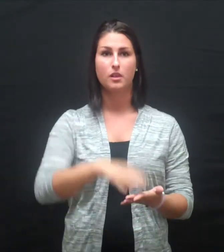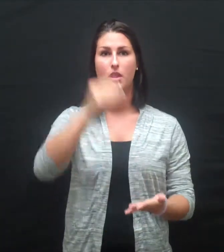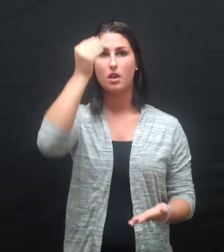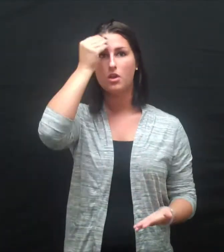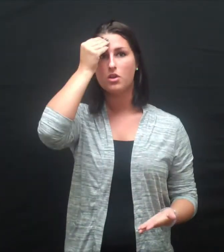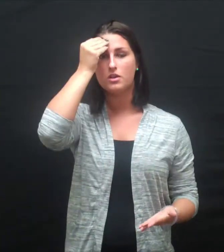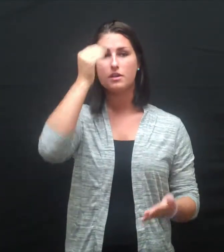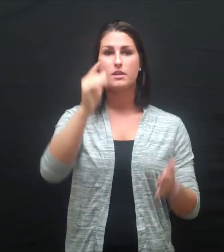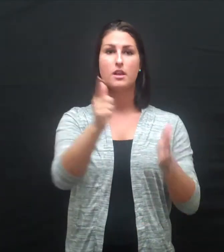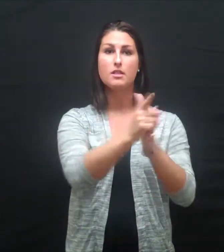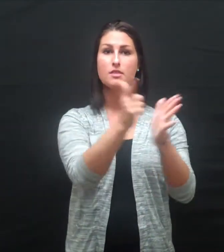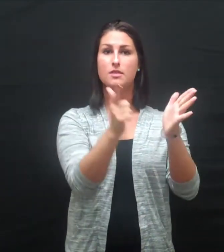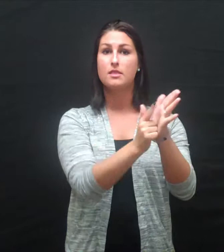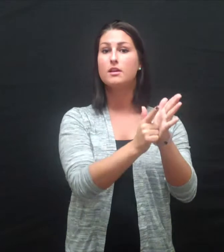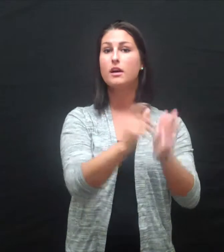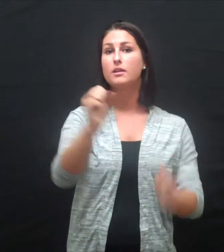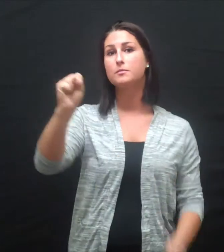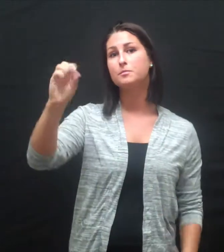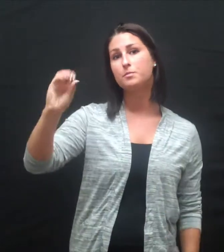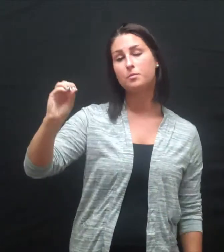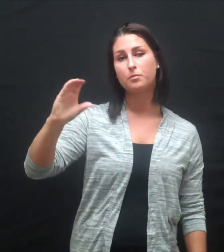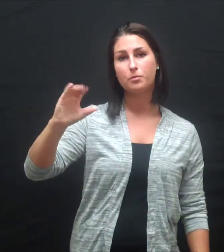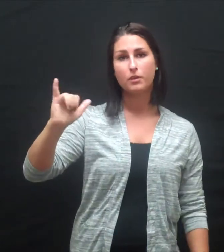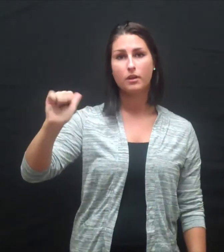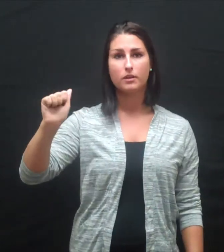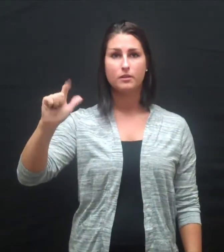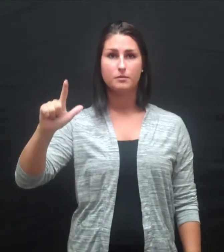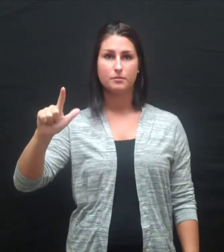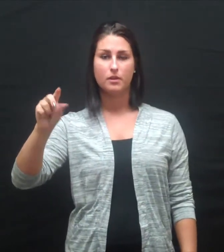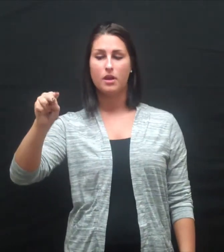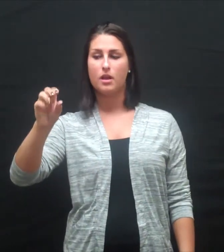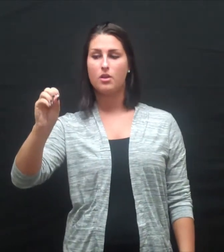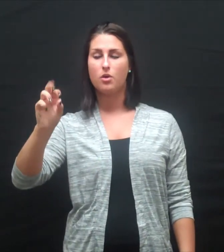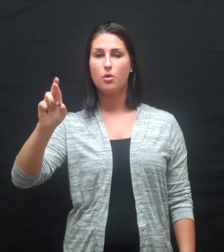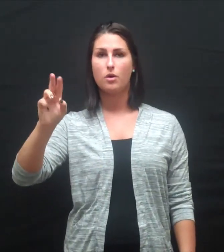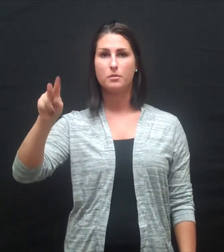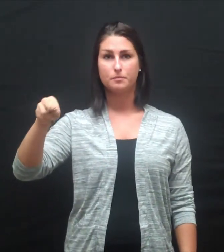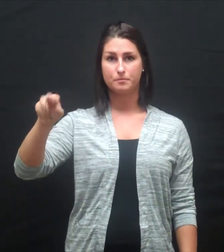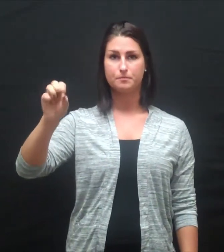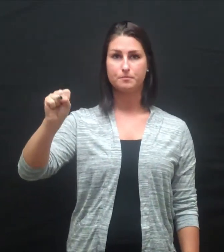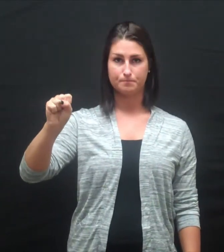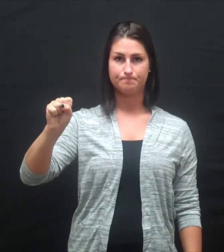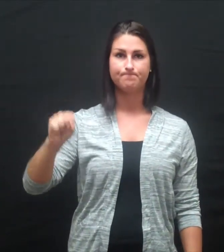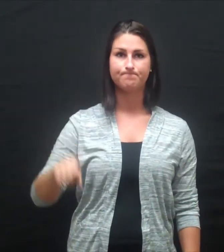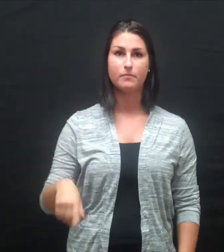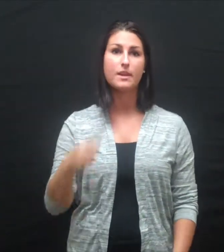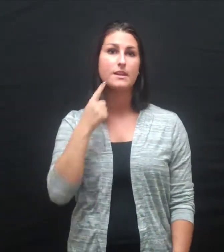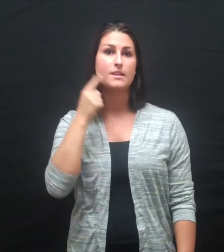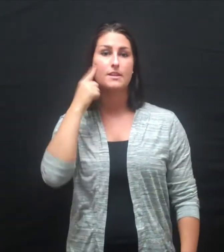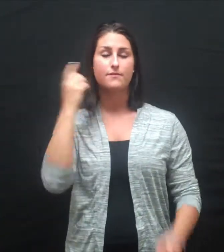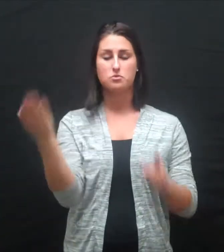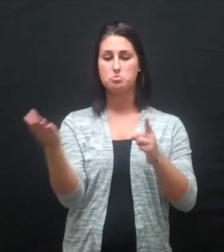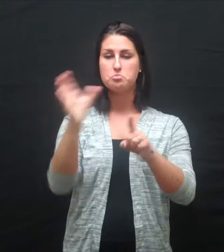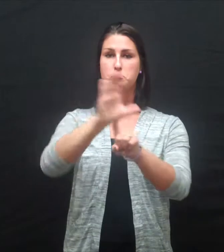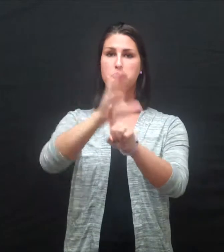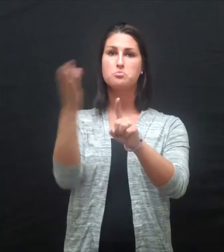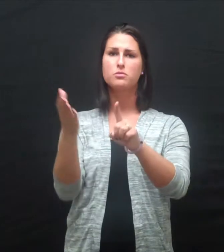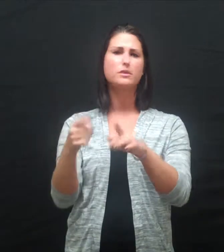I have also learned about the norms of this culture, such as the tell-all mentality, which is when the